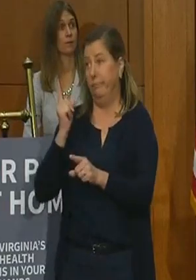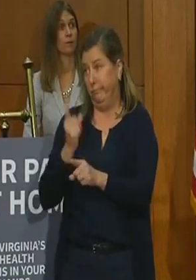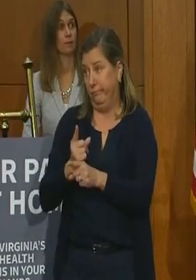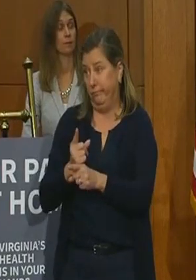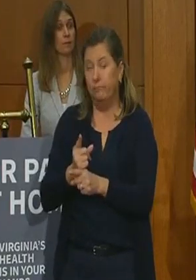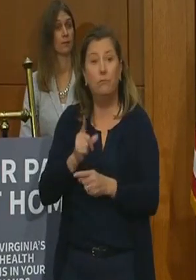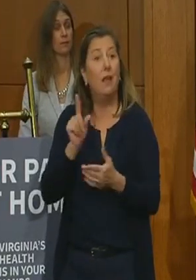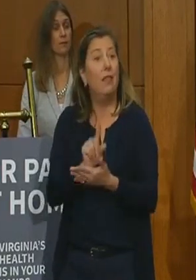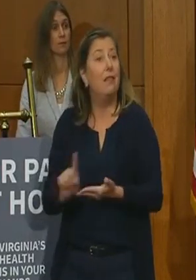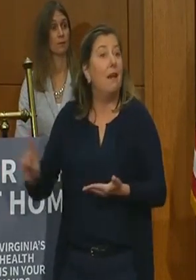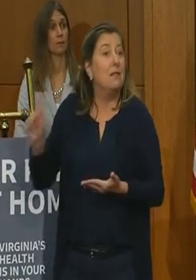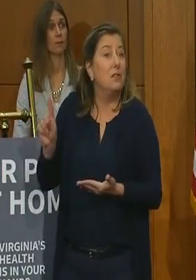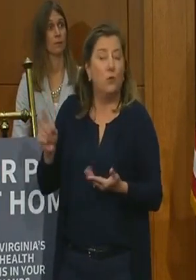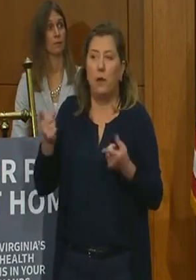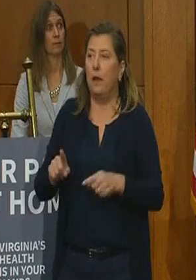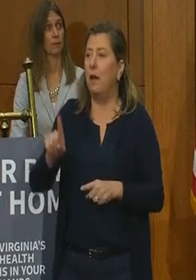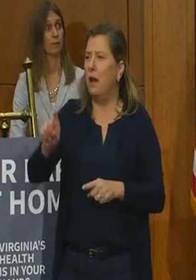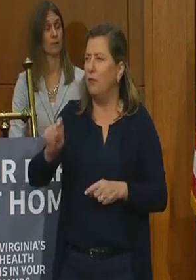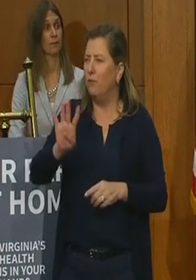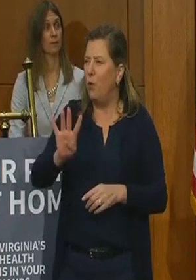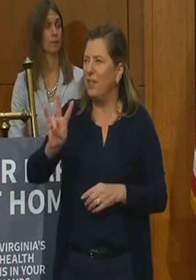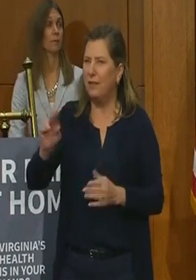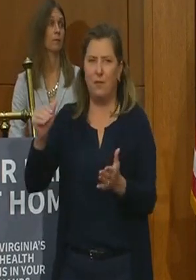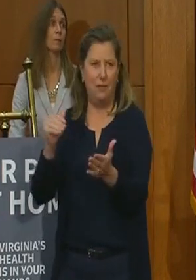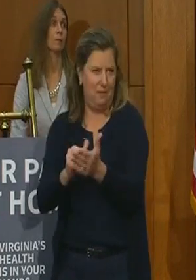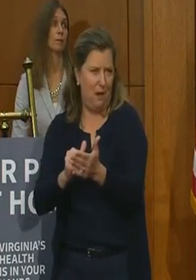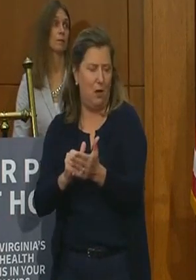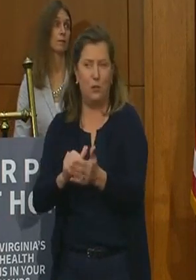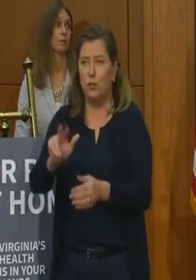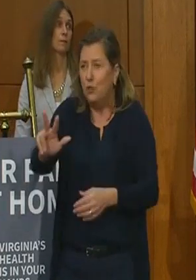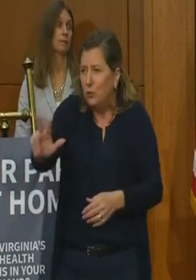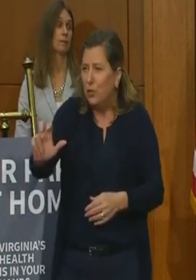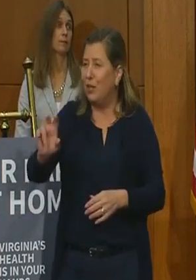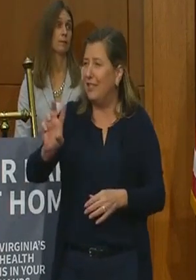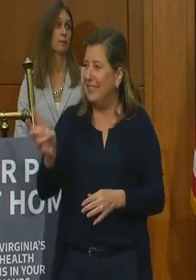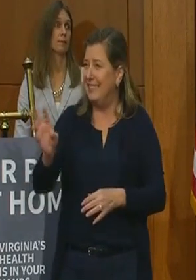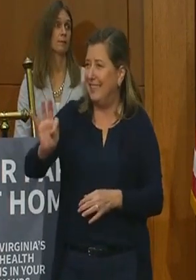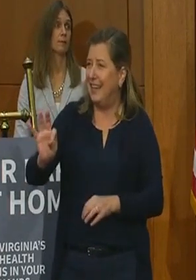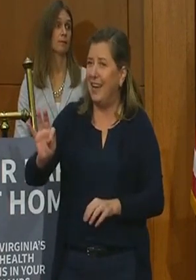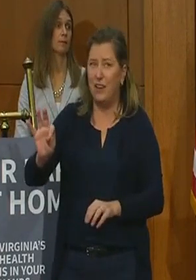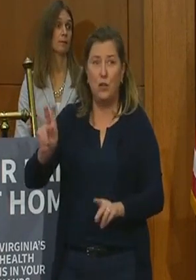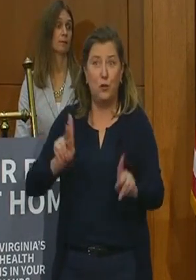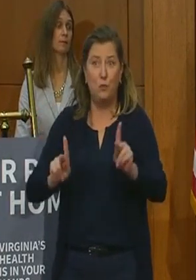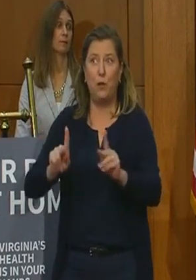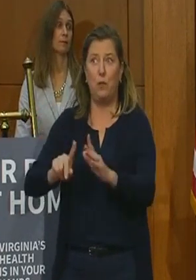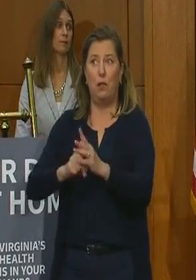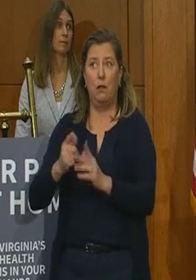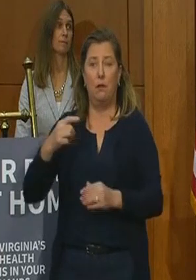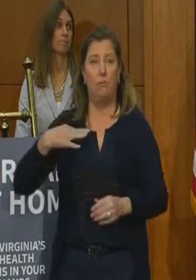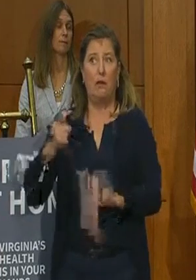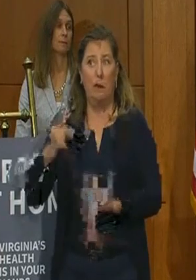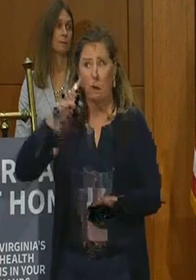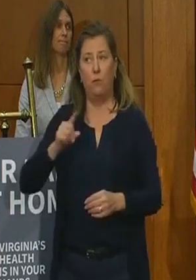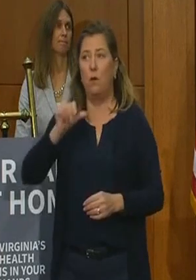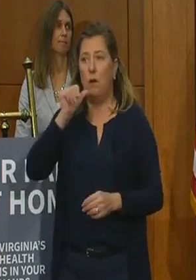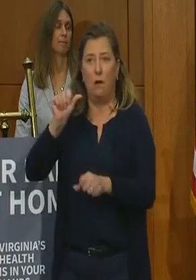Last week we had a hundred and forty seven thousand three hundred and sixty nine initial unemployment claims.